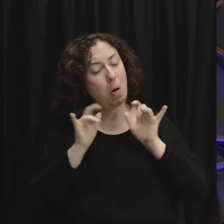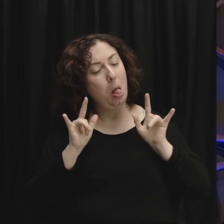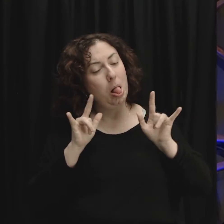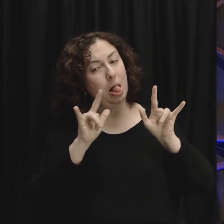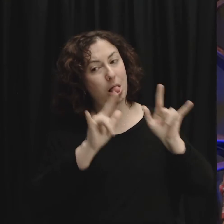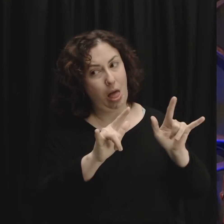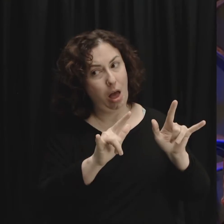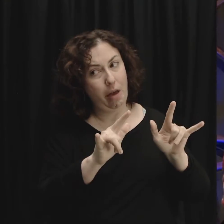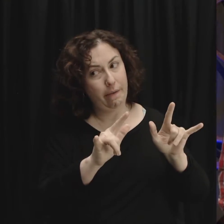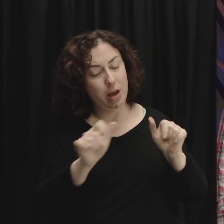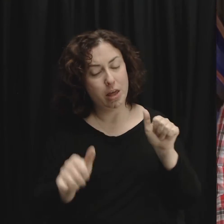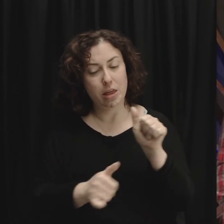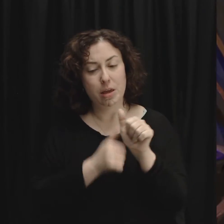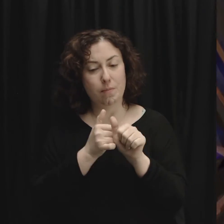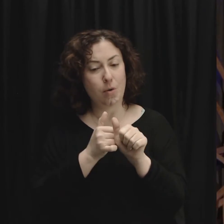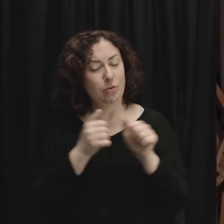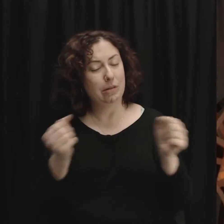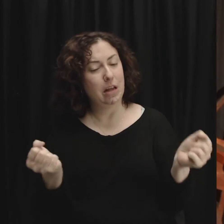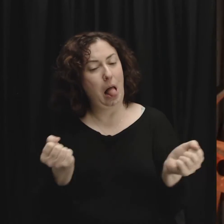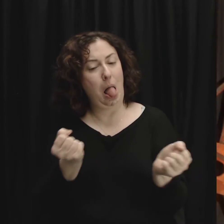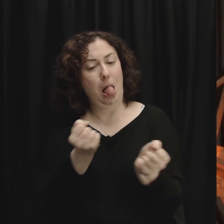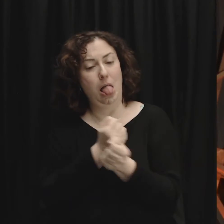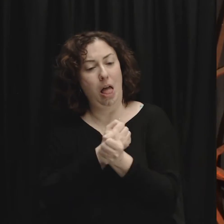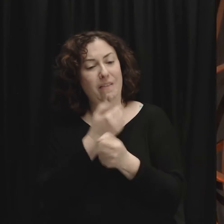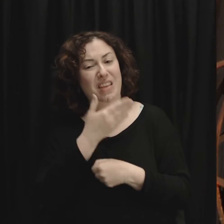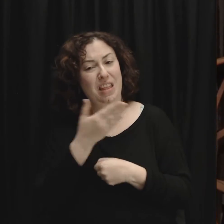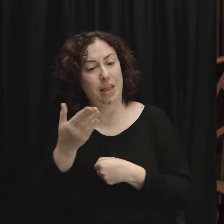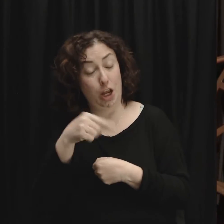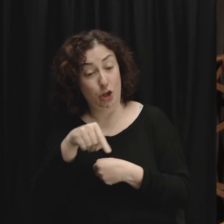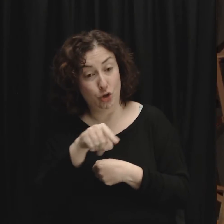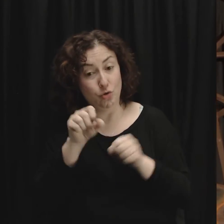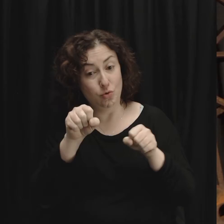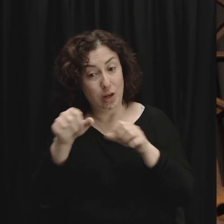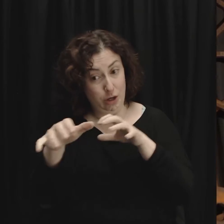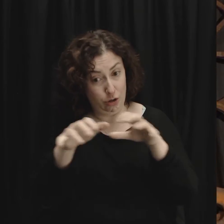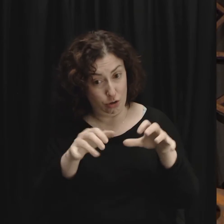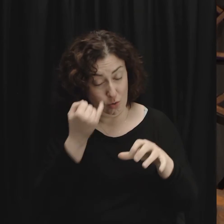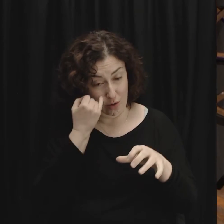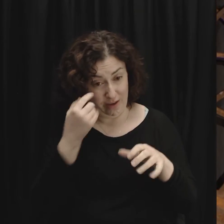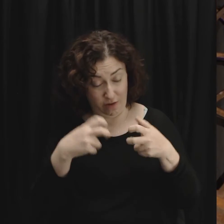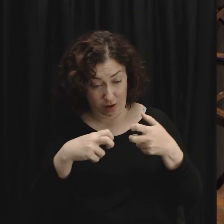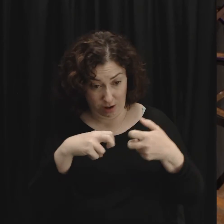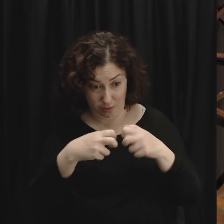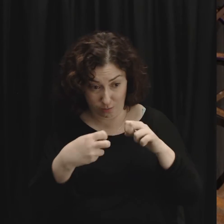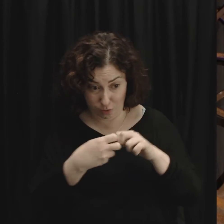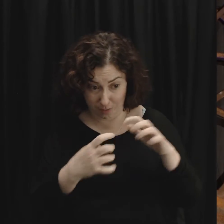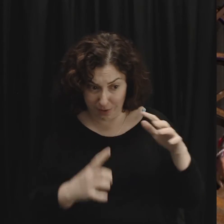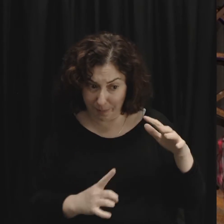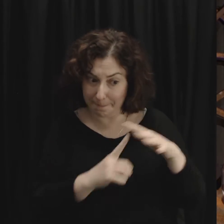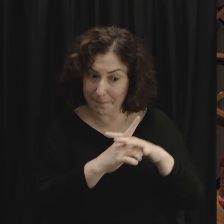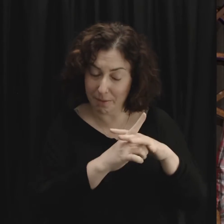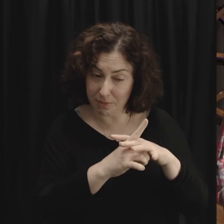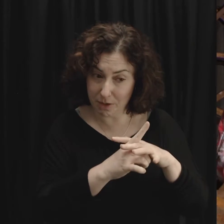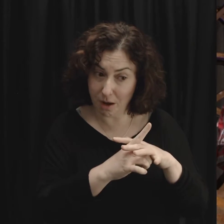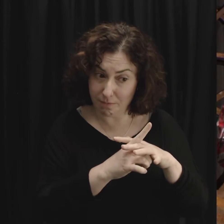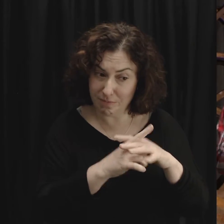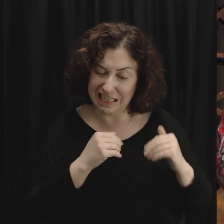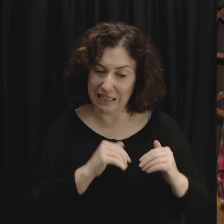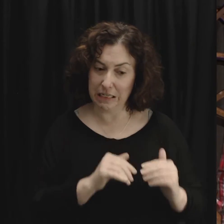loving thing you can do when you love somebody and there's a problem is to confront it the most unloving thing you can do is run away